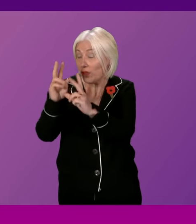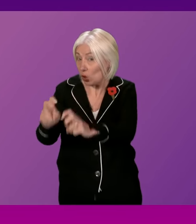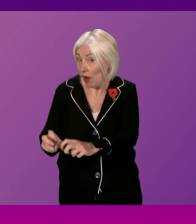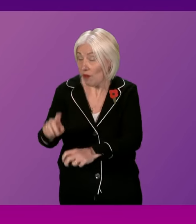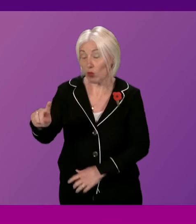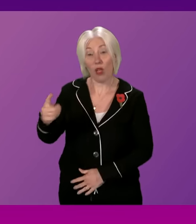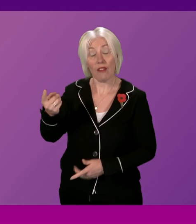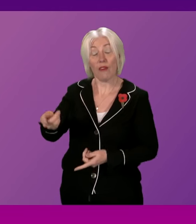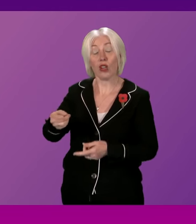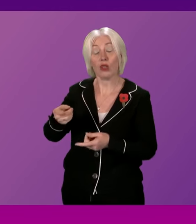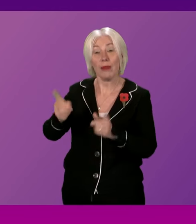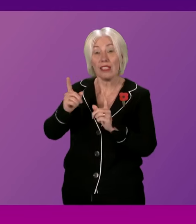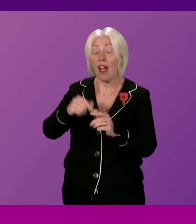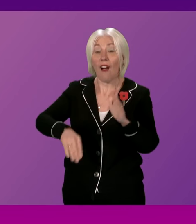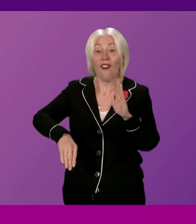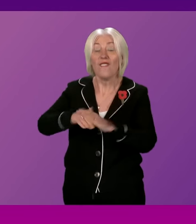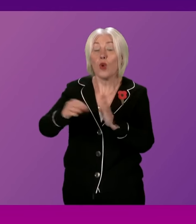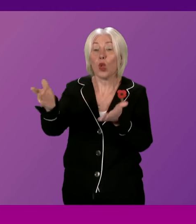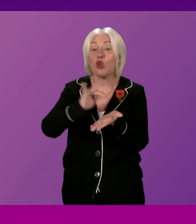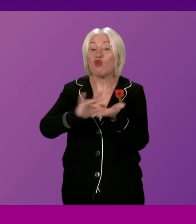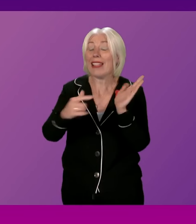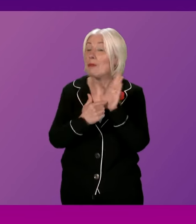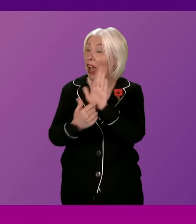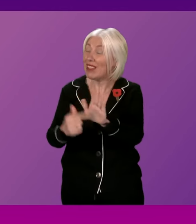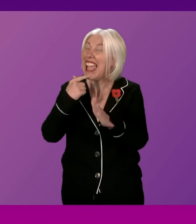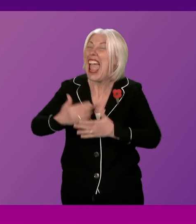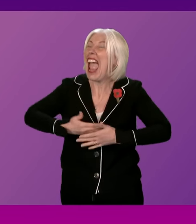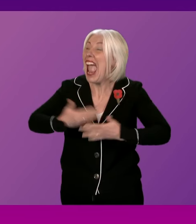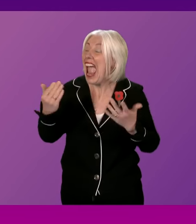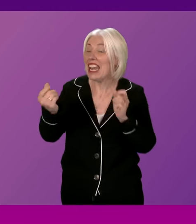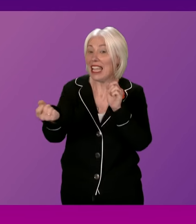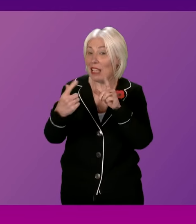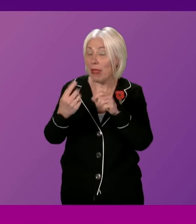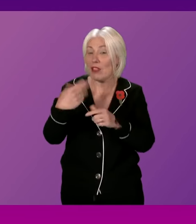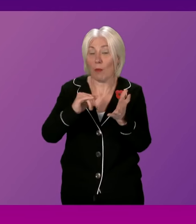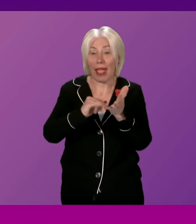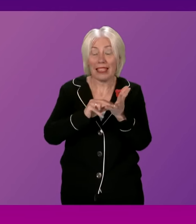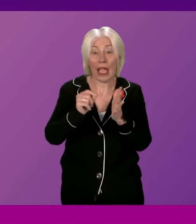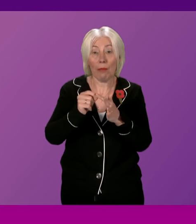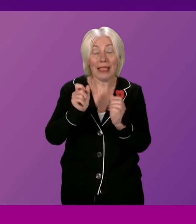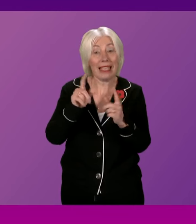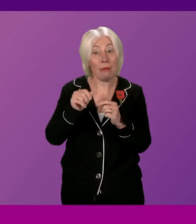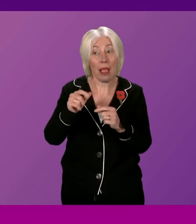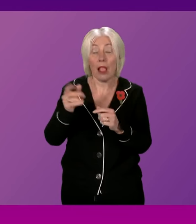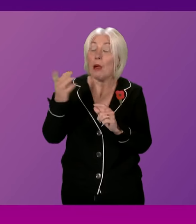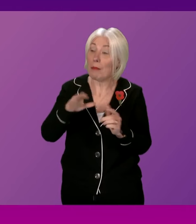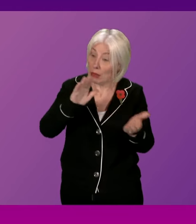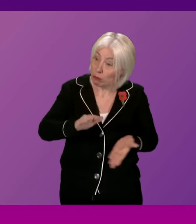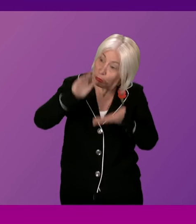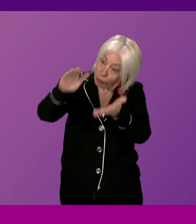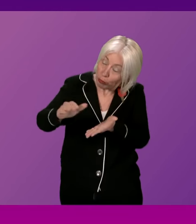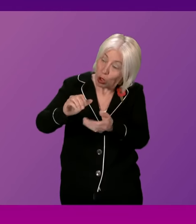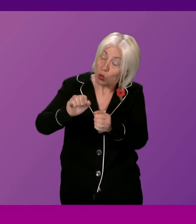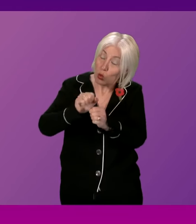in the spirit of full transparency, have any emails from SNP accounts been handed to the COVID inquiry?